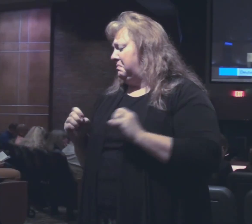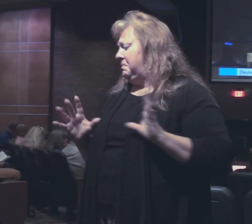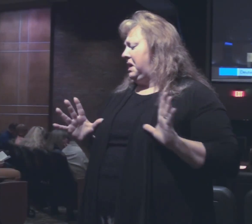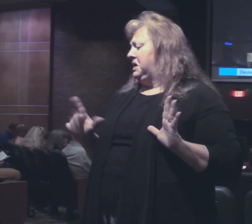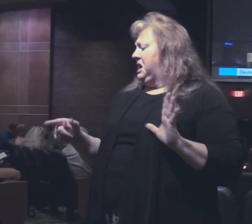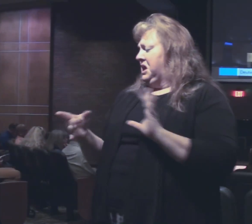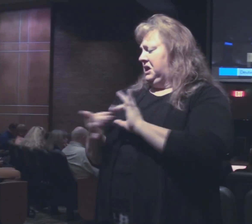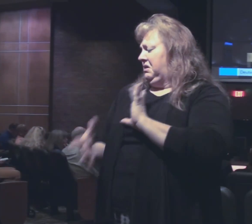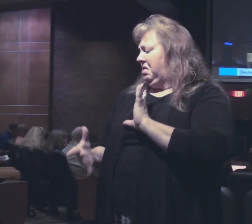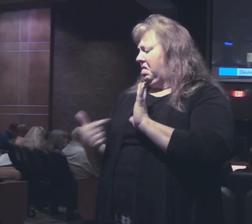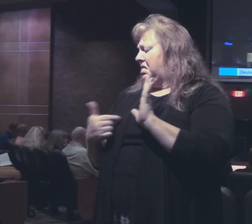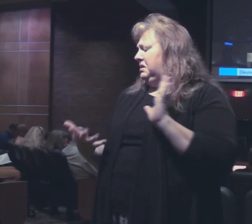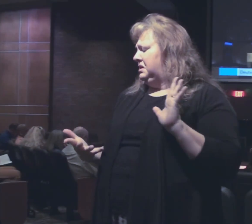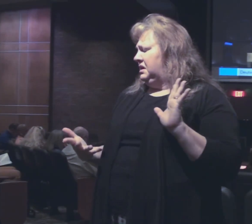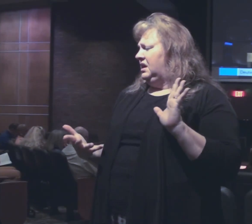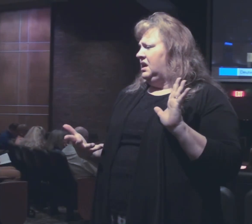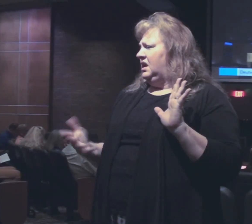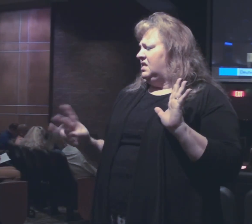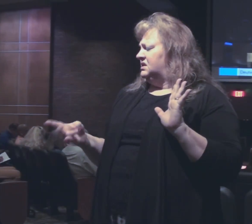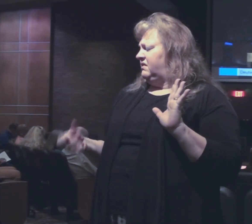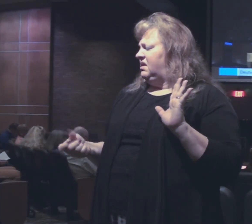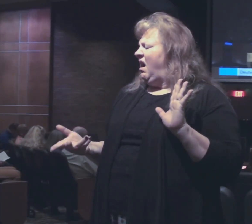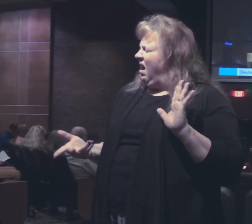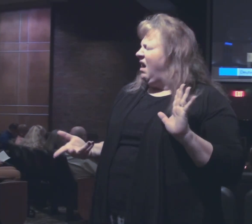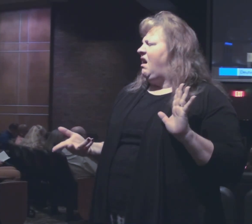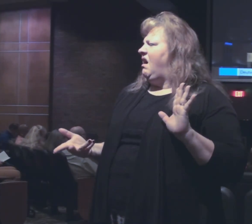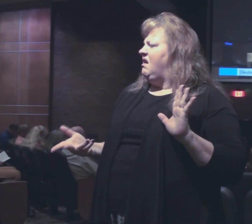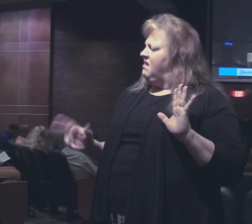He'll be free of all obligations in this seventh year.